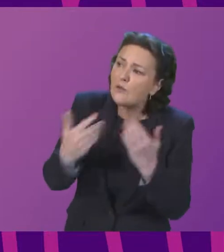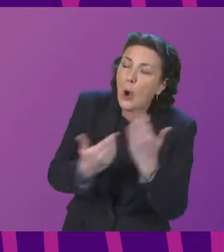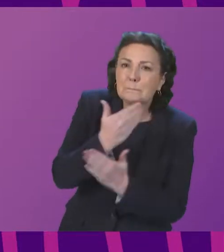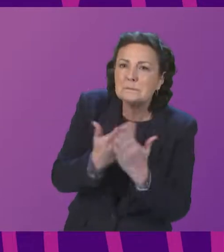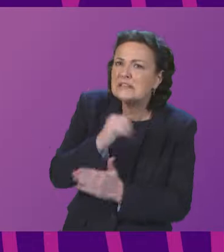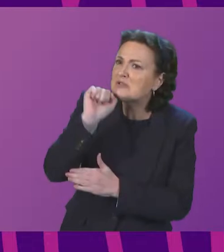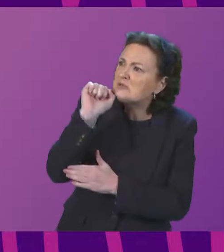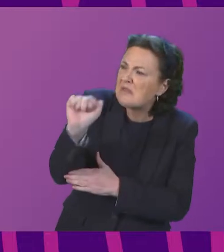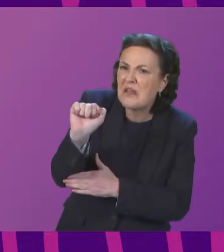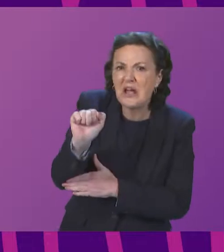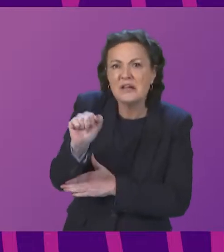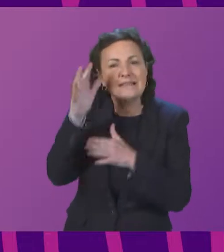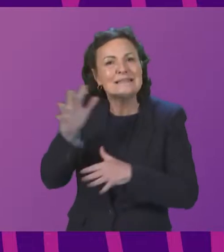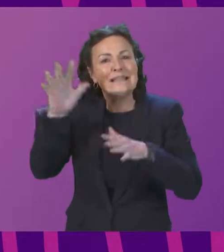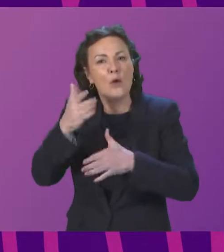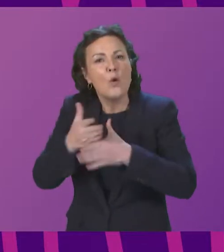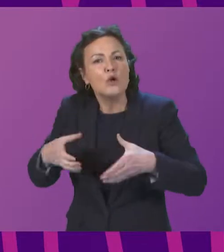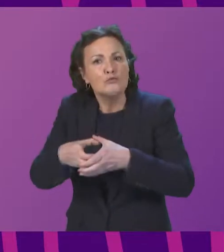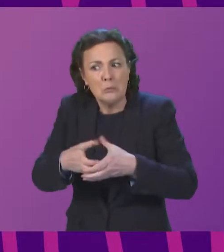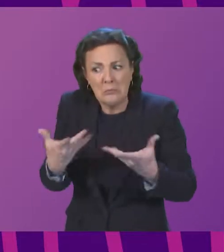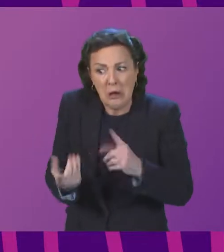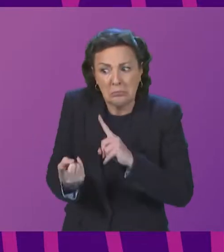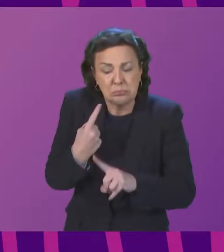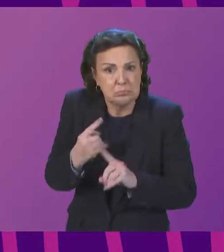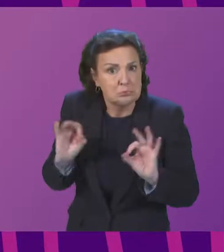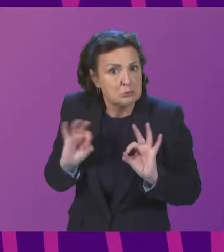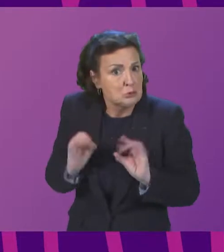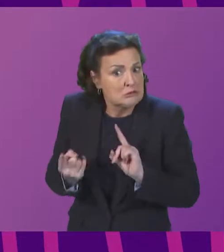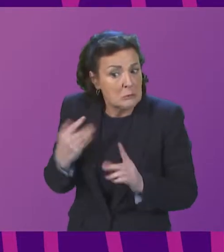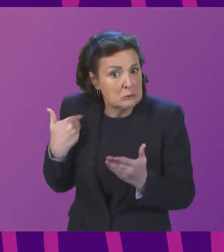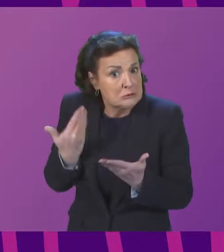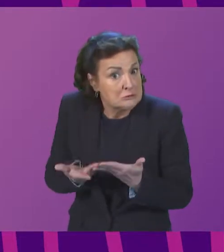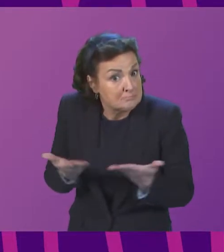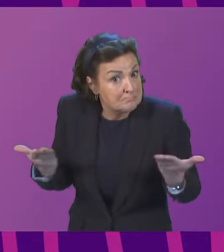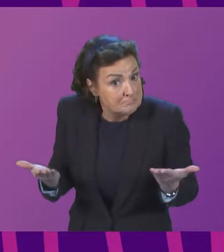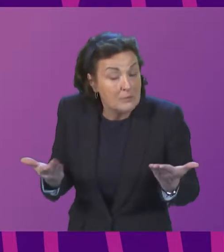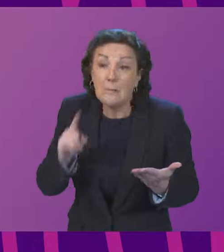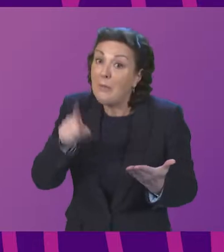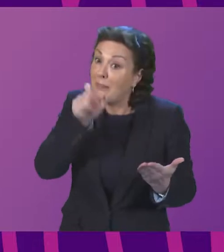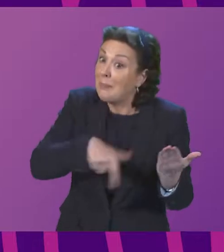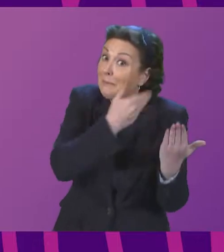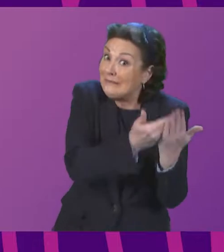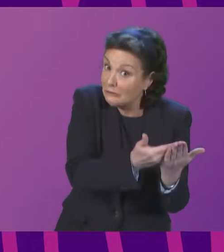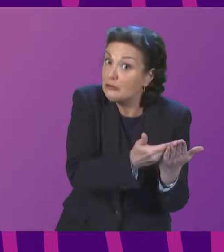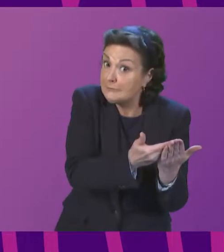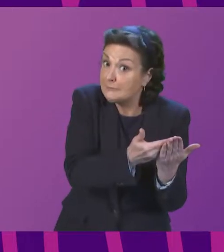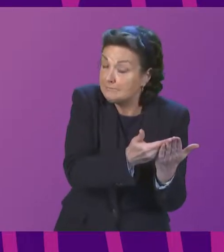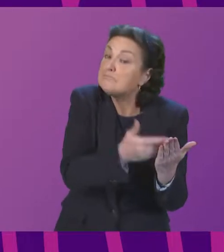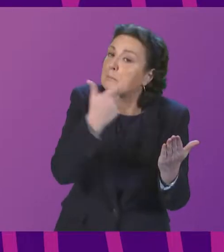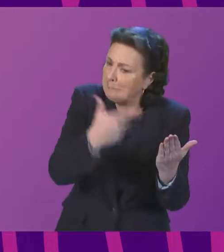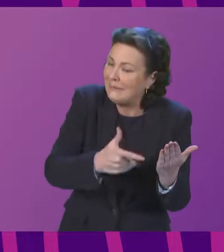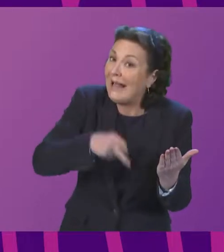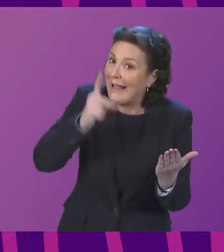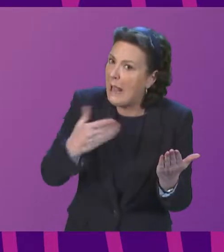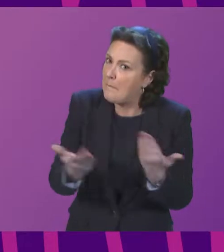working group. To date, no response has been received from the Scottish Government. However, the petitioners themselves have, uh, made a further